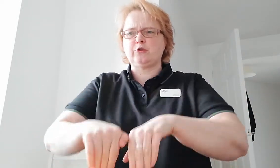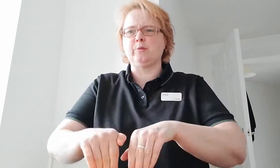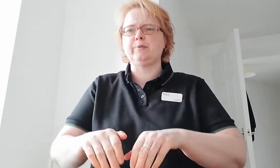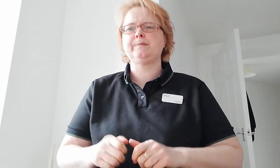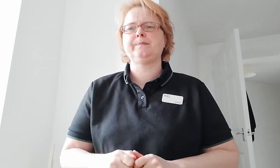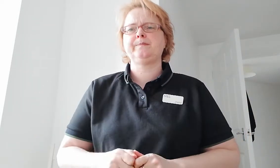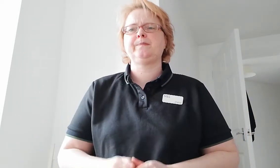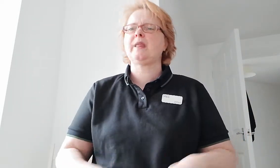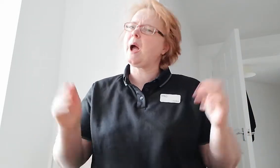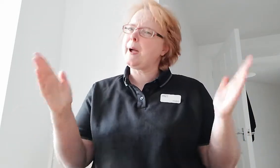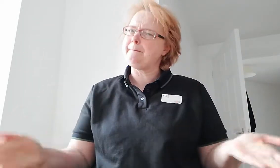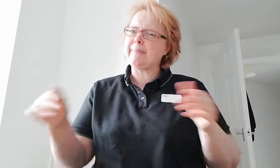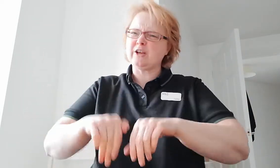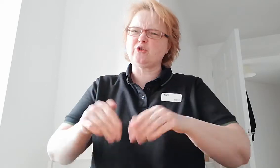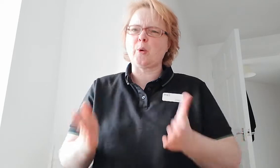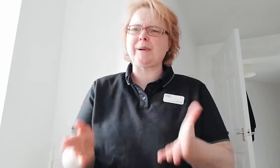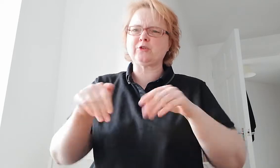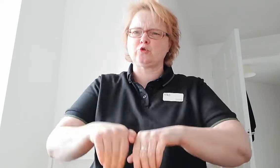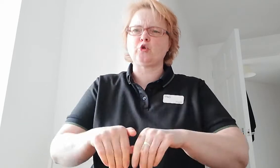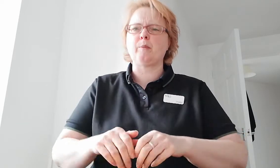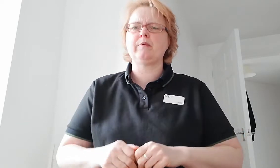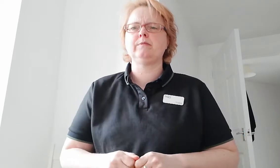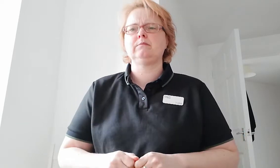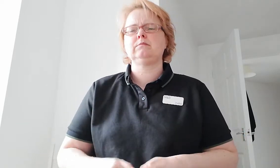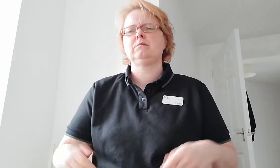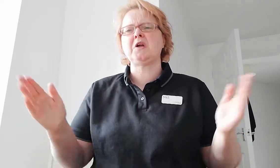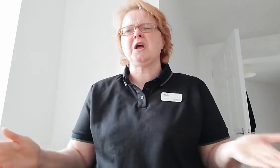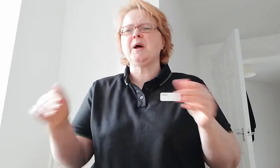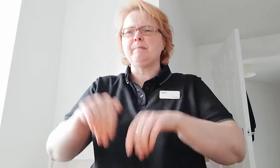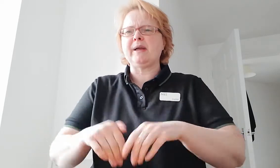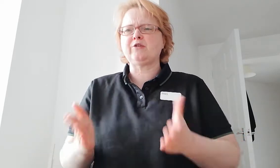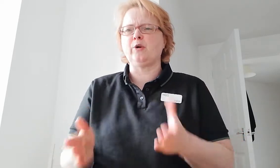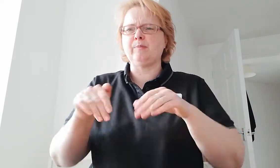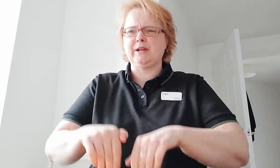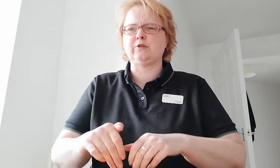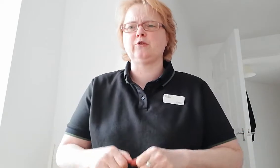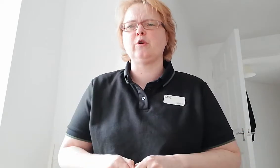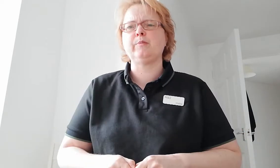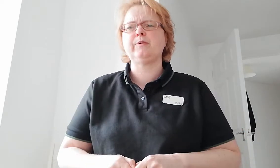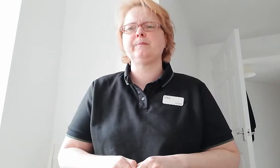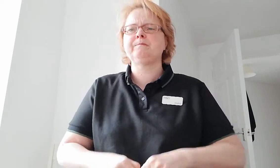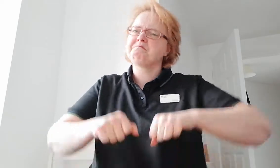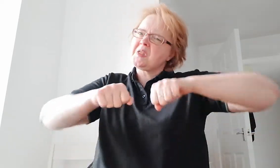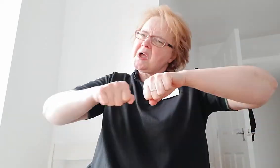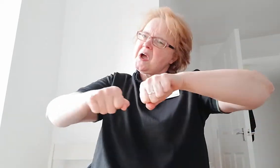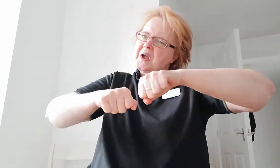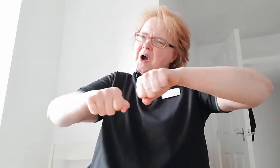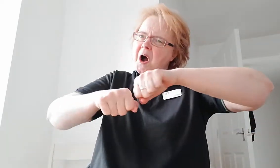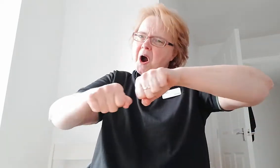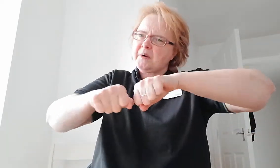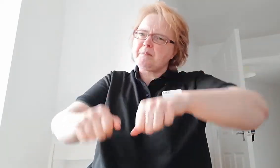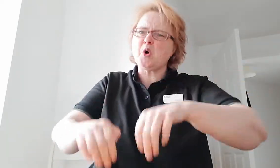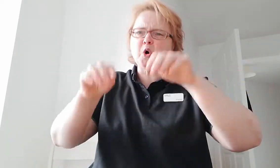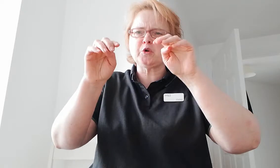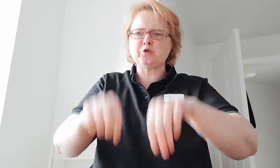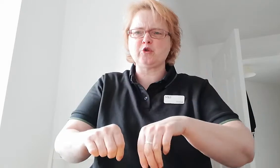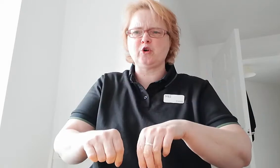shop, big shop, little shop, big shop, little shop, cardboard shop.